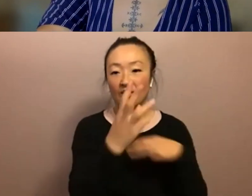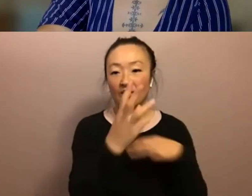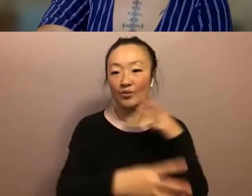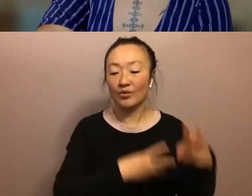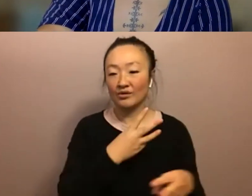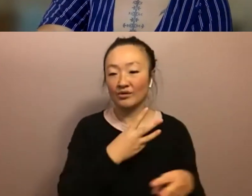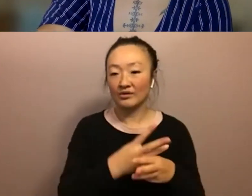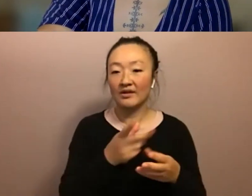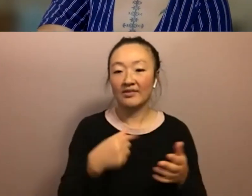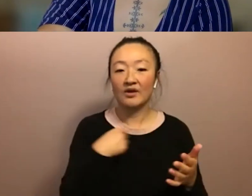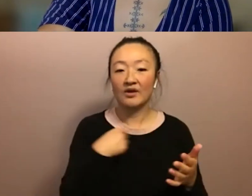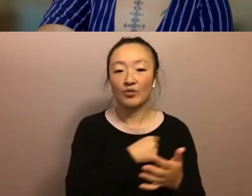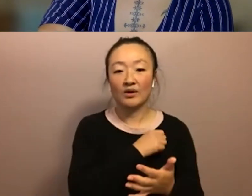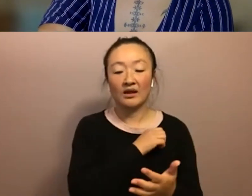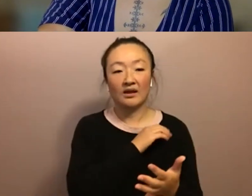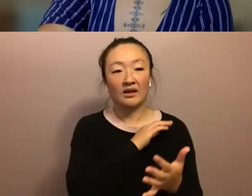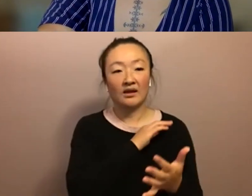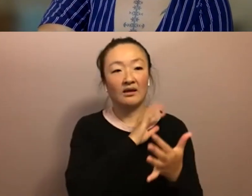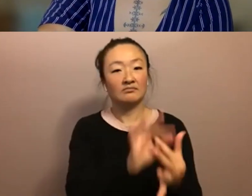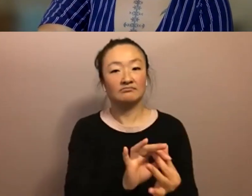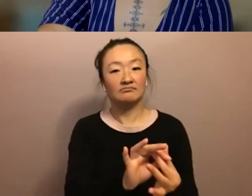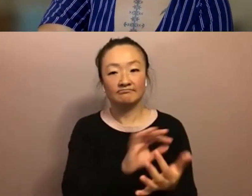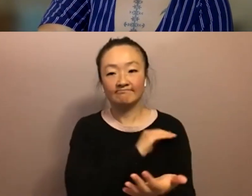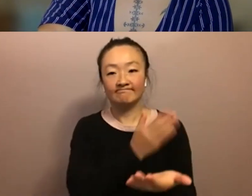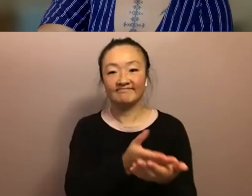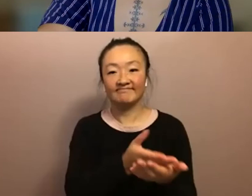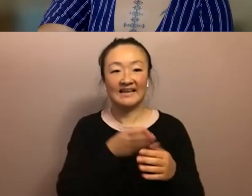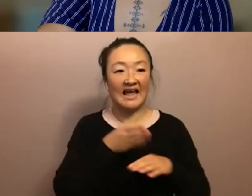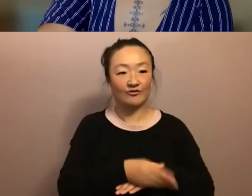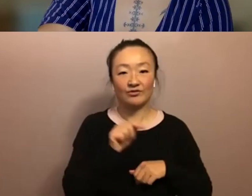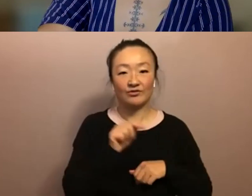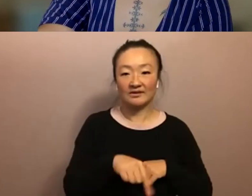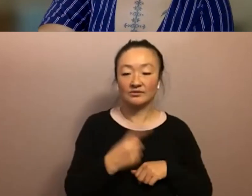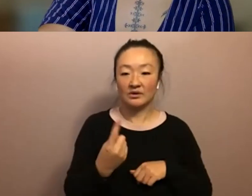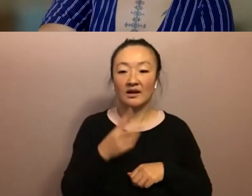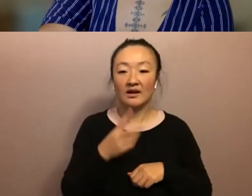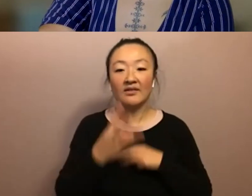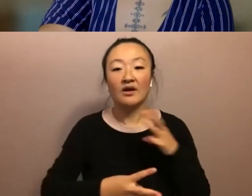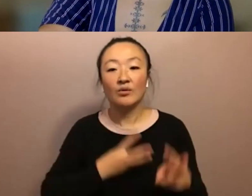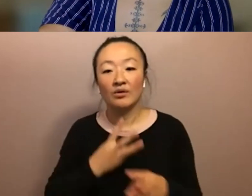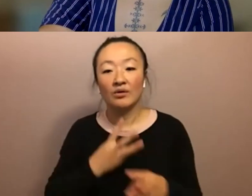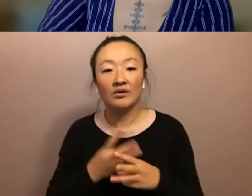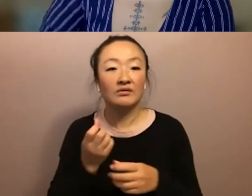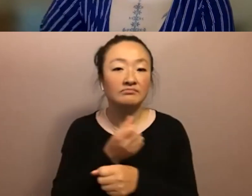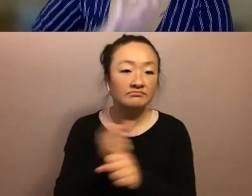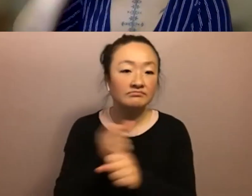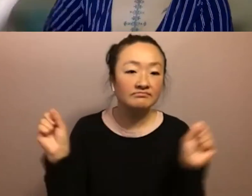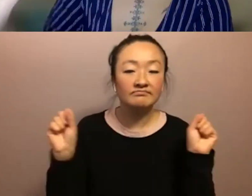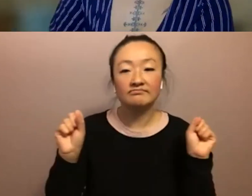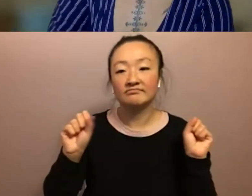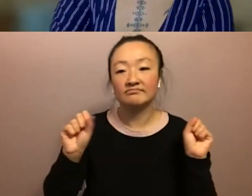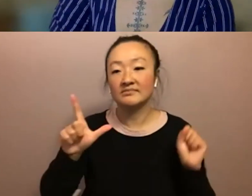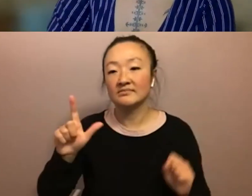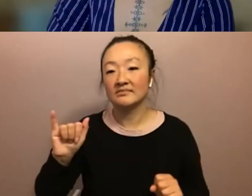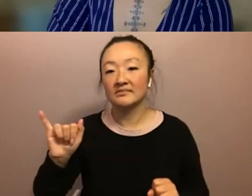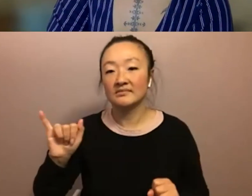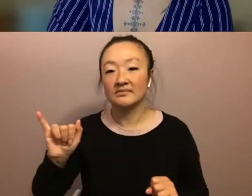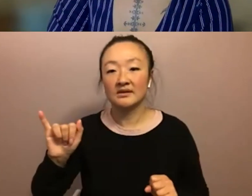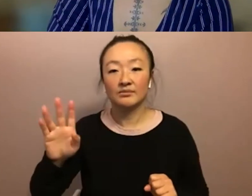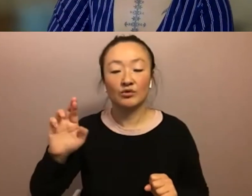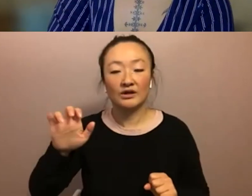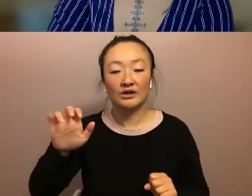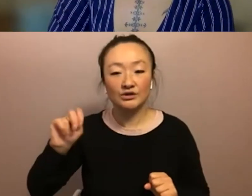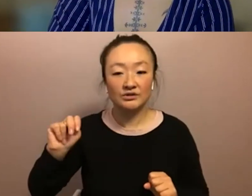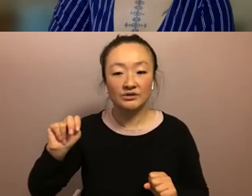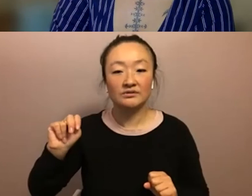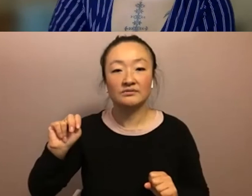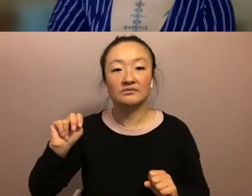world that we reach after this one um that world of liberation of freedom of justice however we define it right and so i want